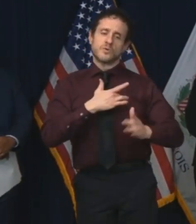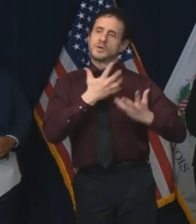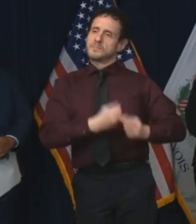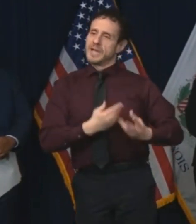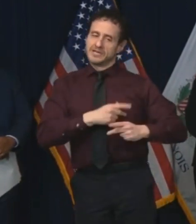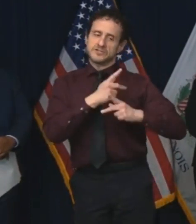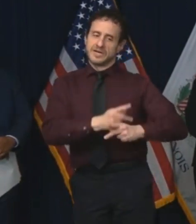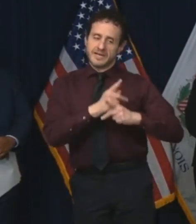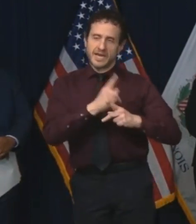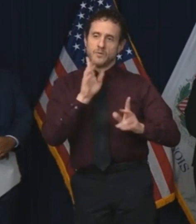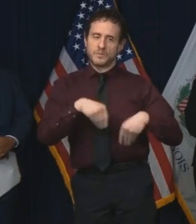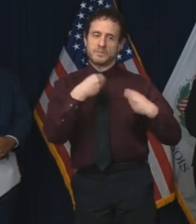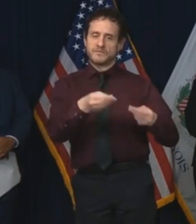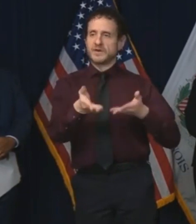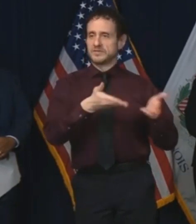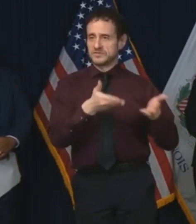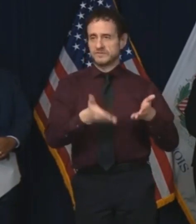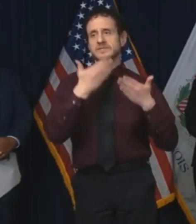much. Governor?